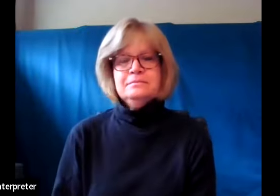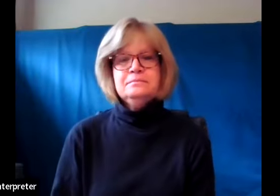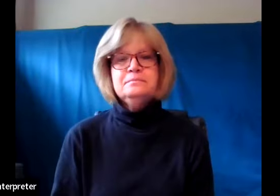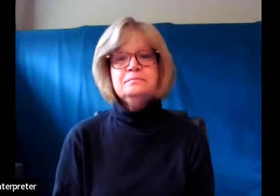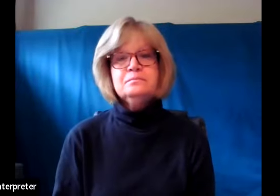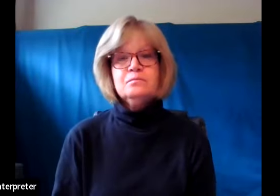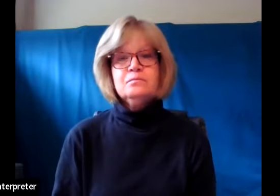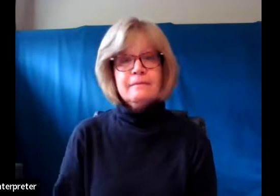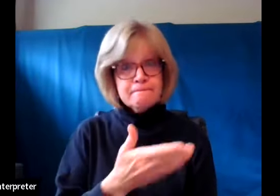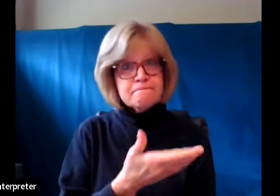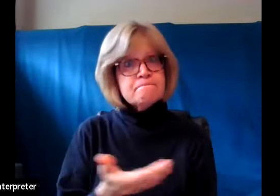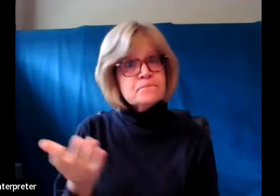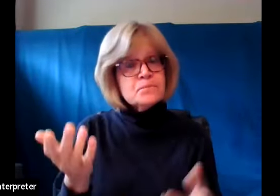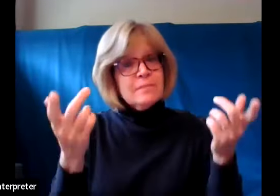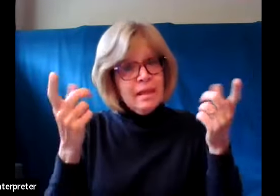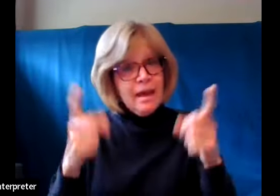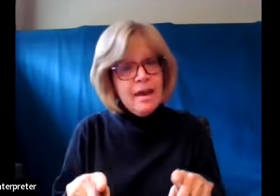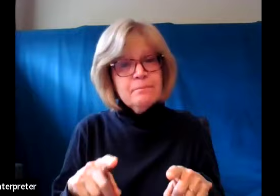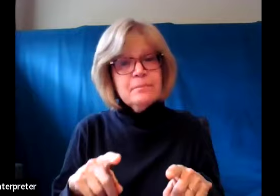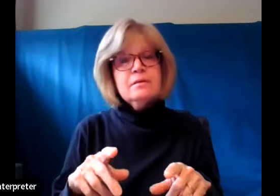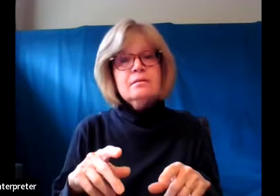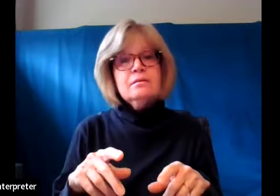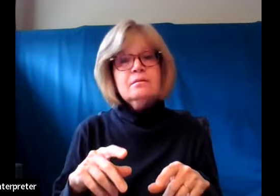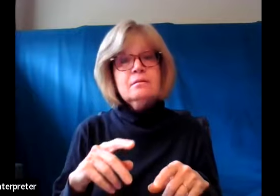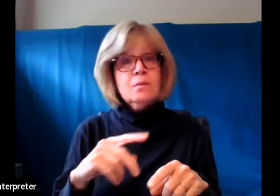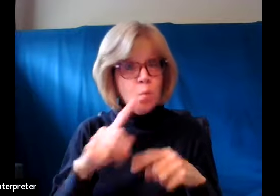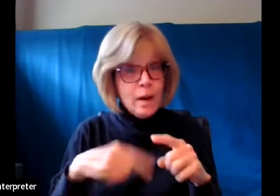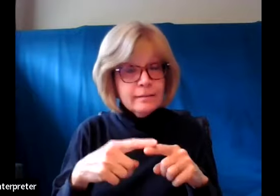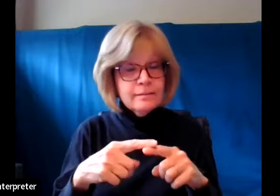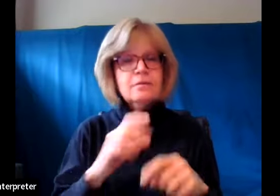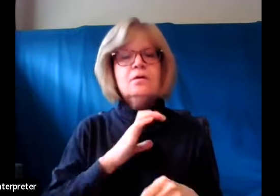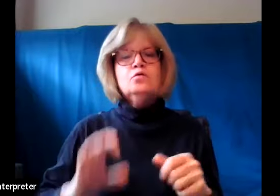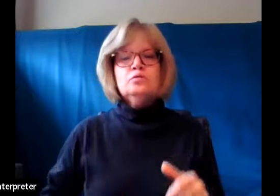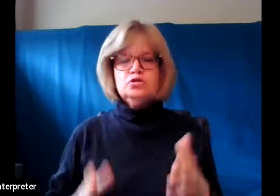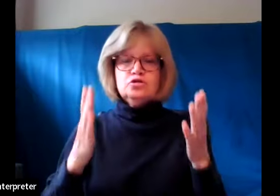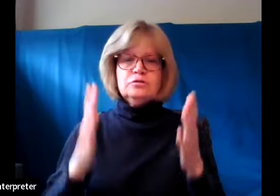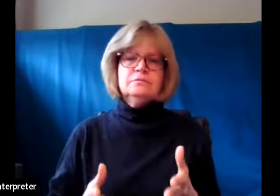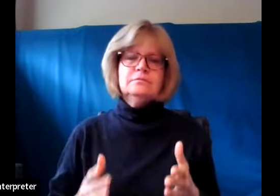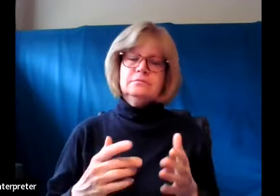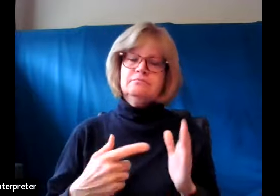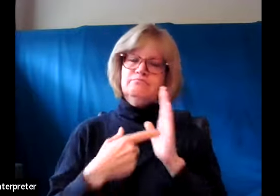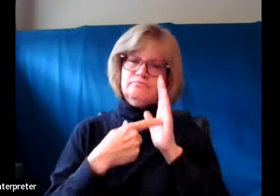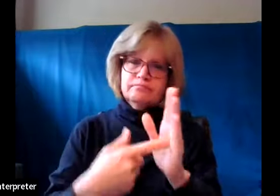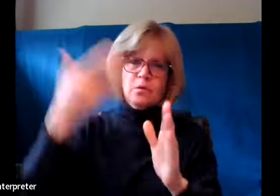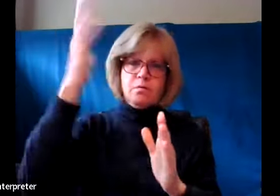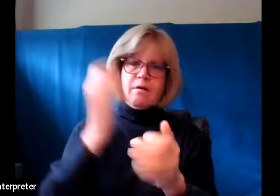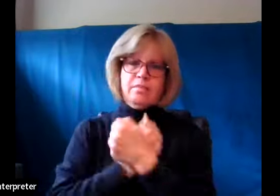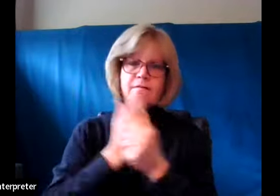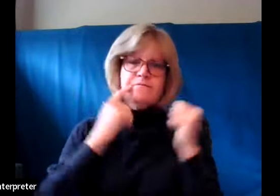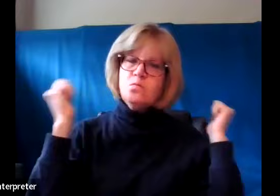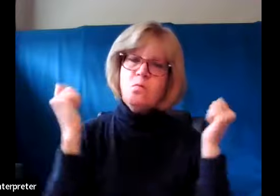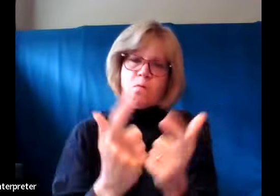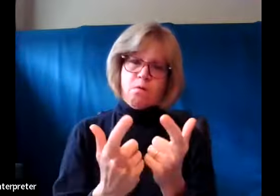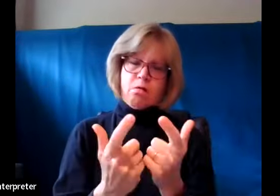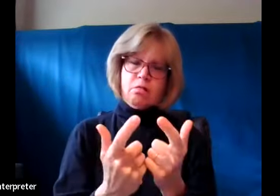Such things can happen when Christians witness to God's love for everyone. I'm